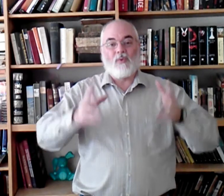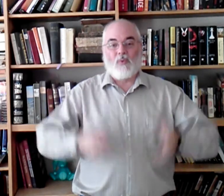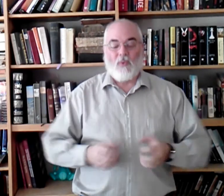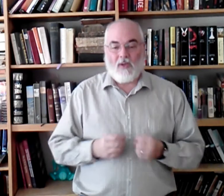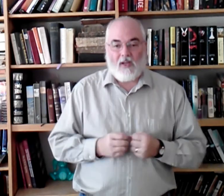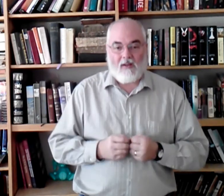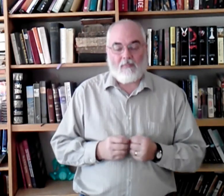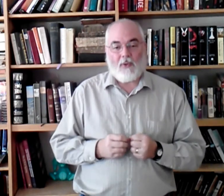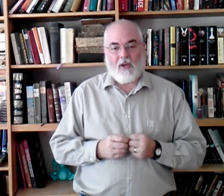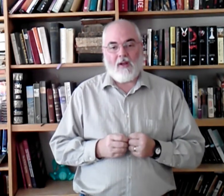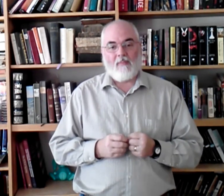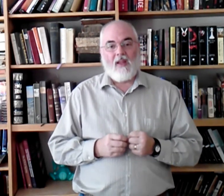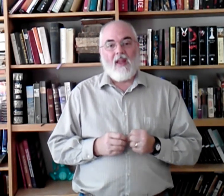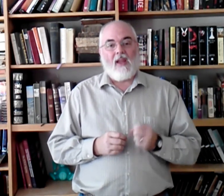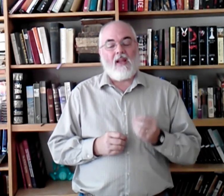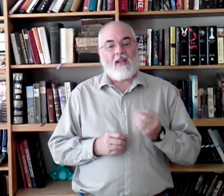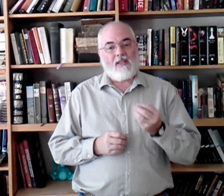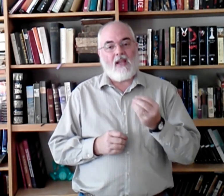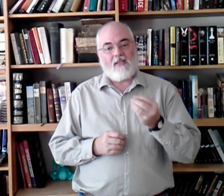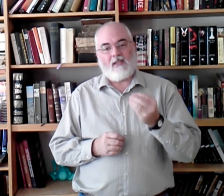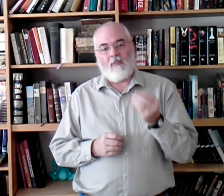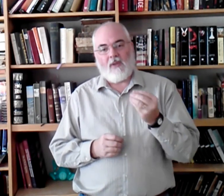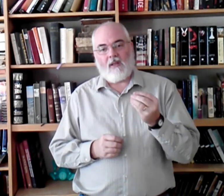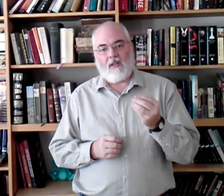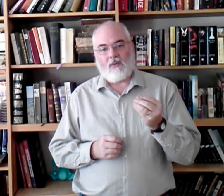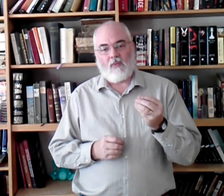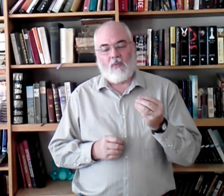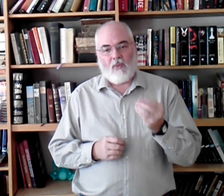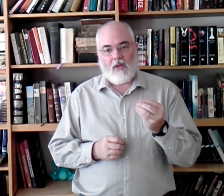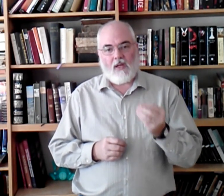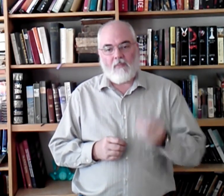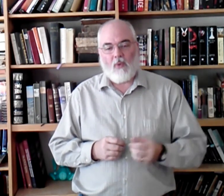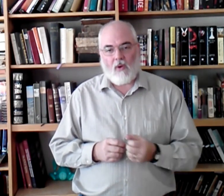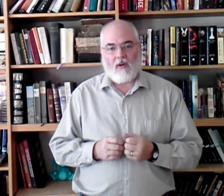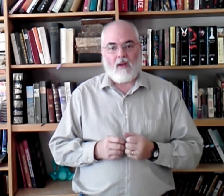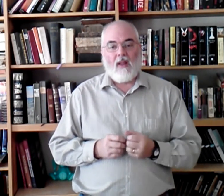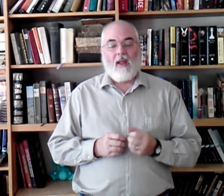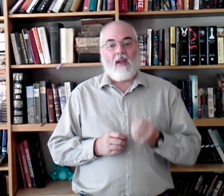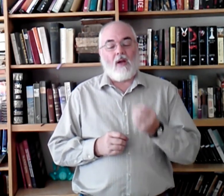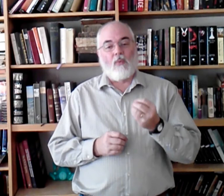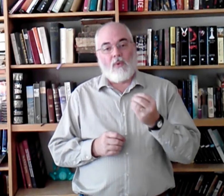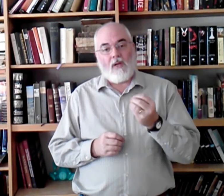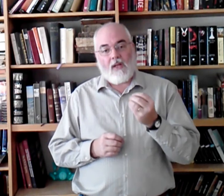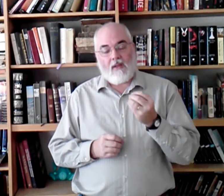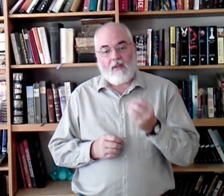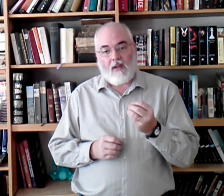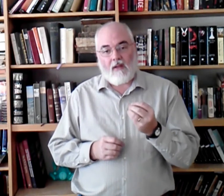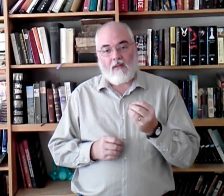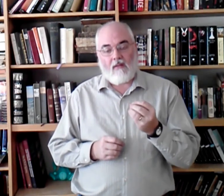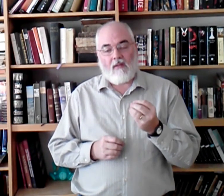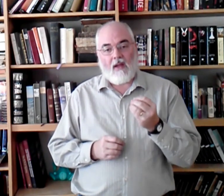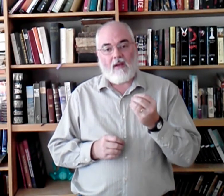one's really pretty. It says something that's really important. And I really think that